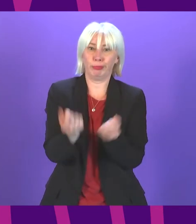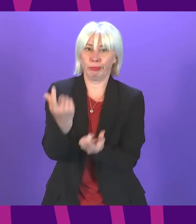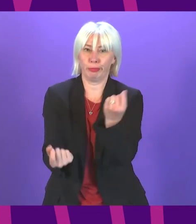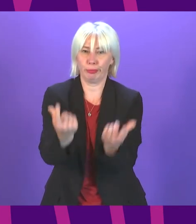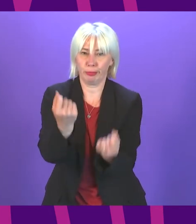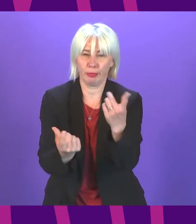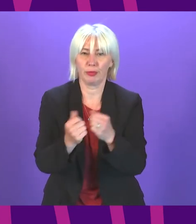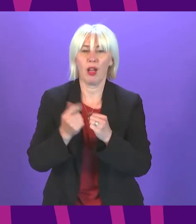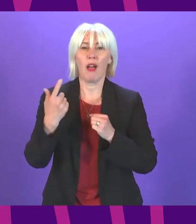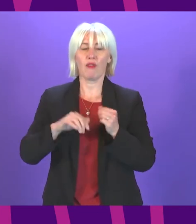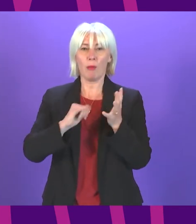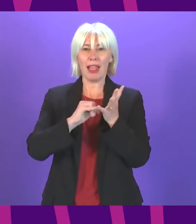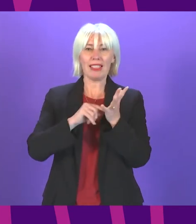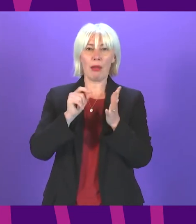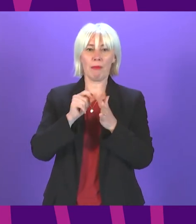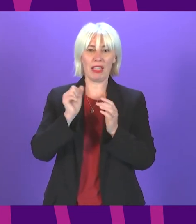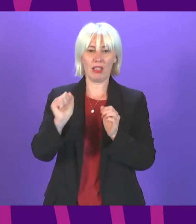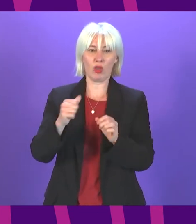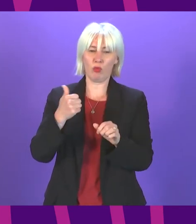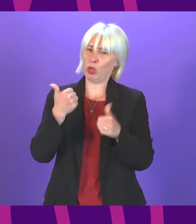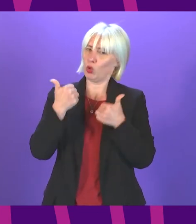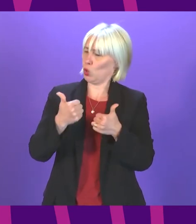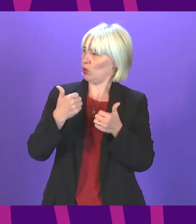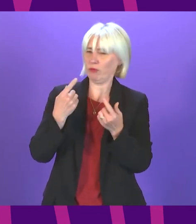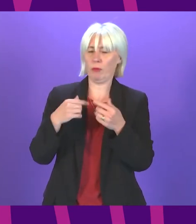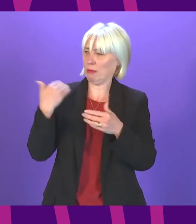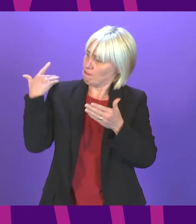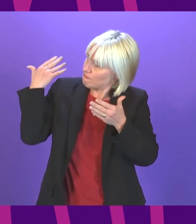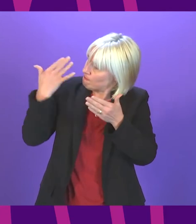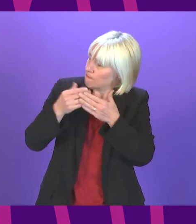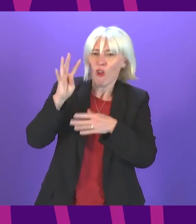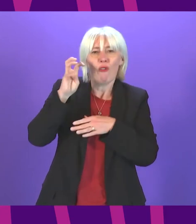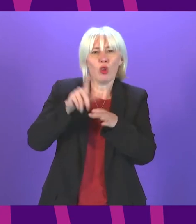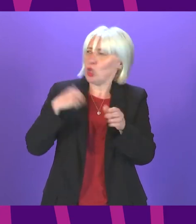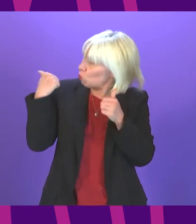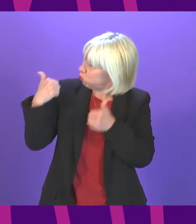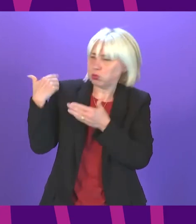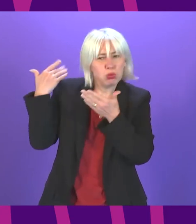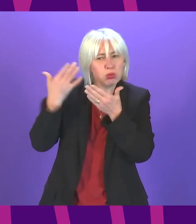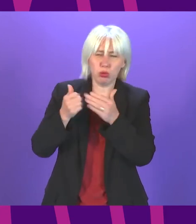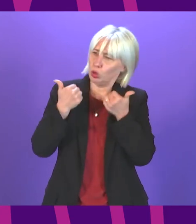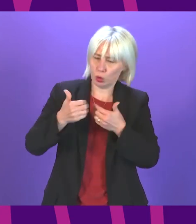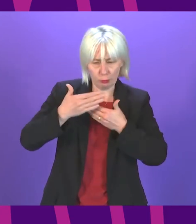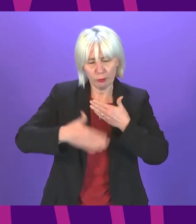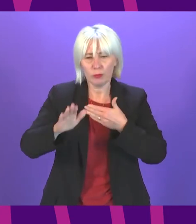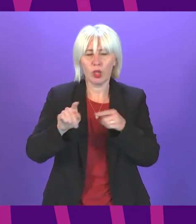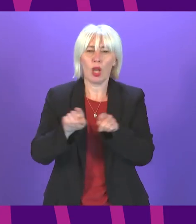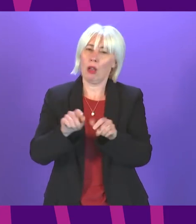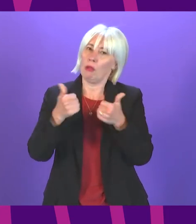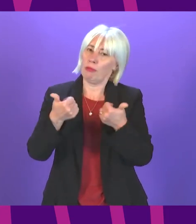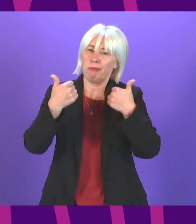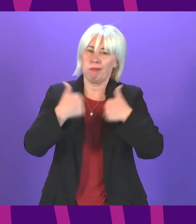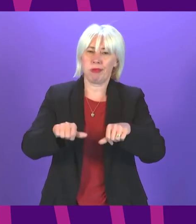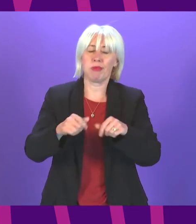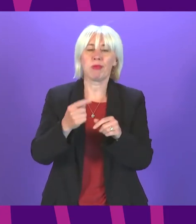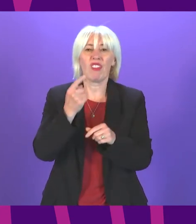build on the SNP's excellent record over the last 14 years in passing I welcome the abolition of the dental charges